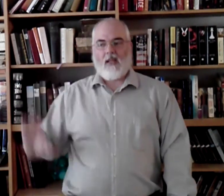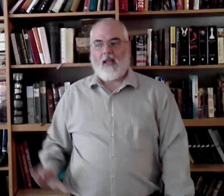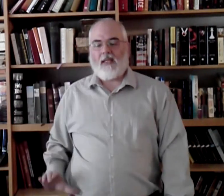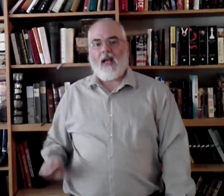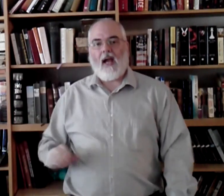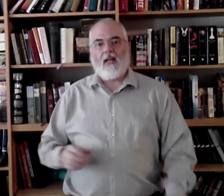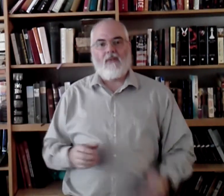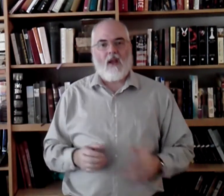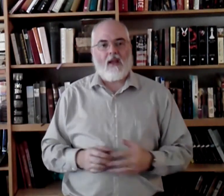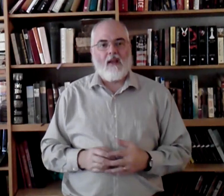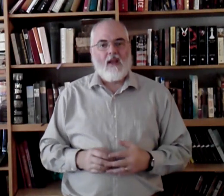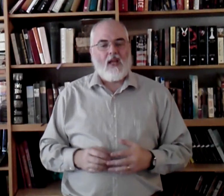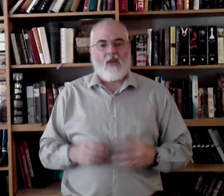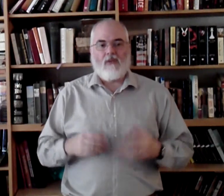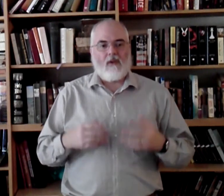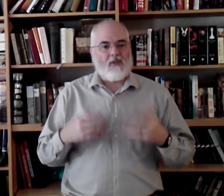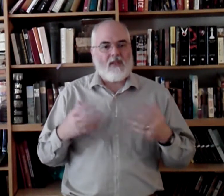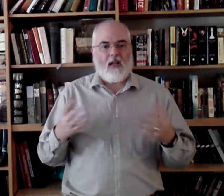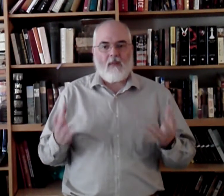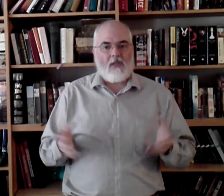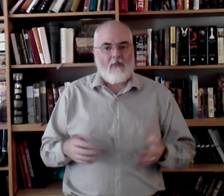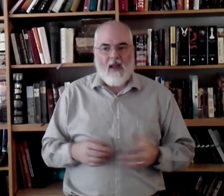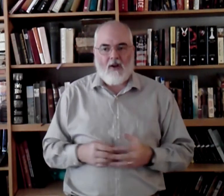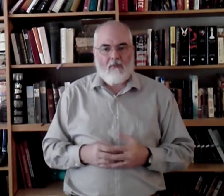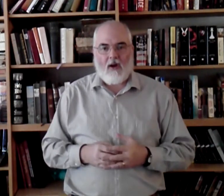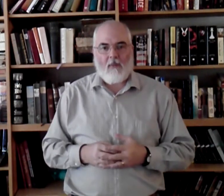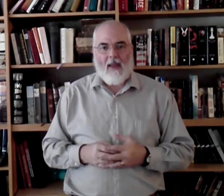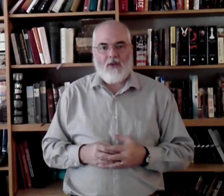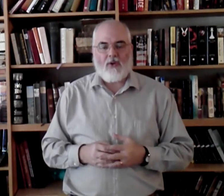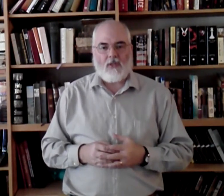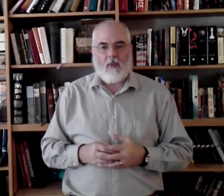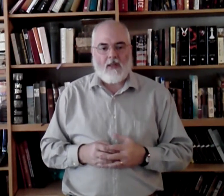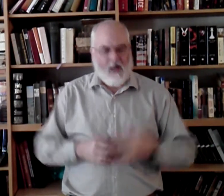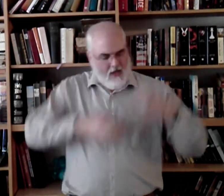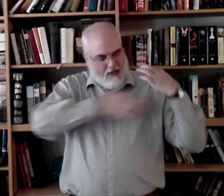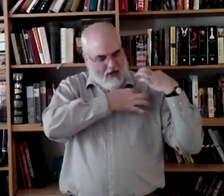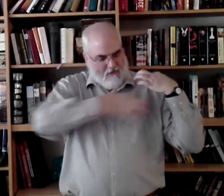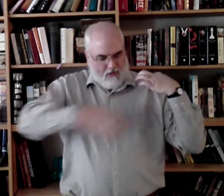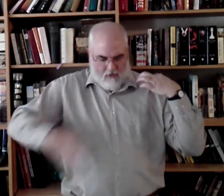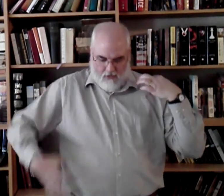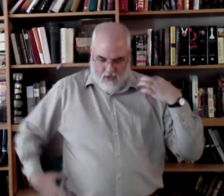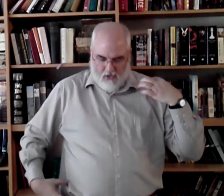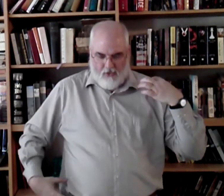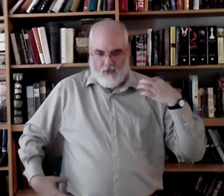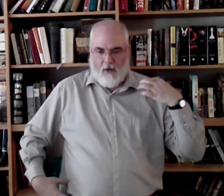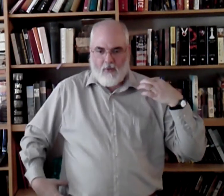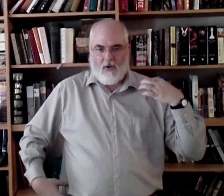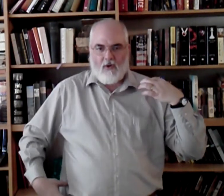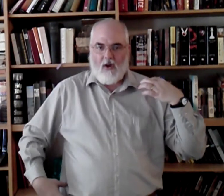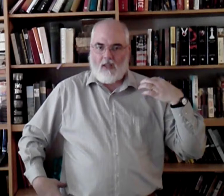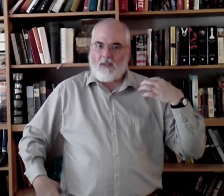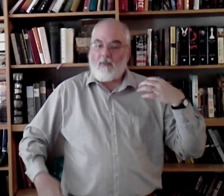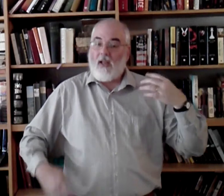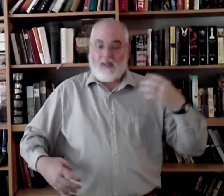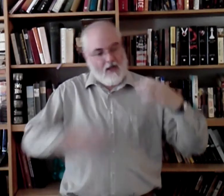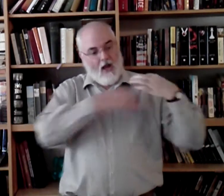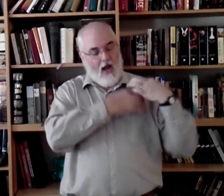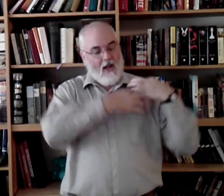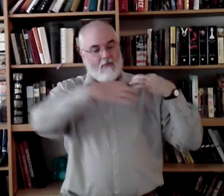It's kind of like, if you've ever seen like a Miss America pageant or something like that, they have this little stripe going across them saying, I'm